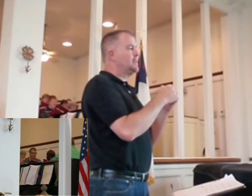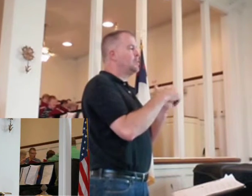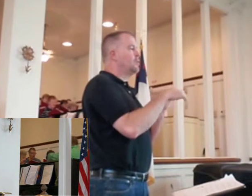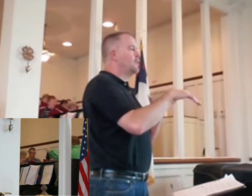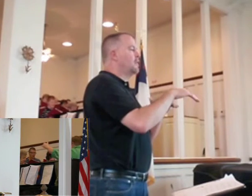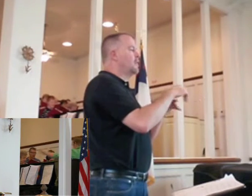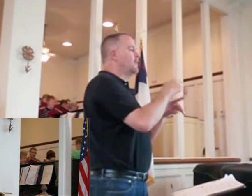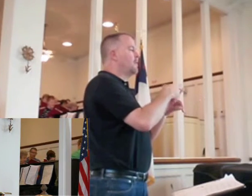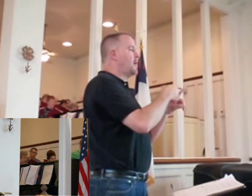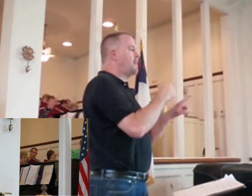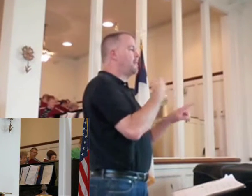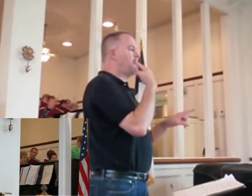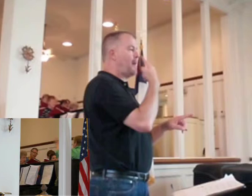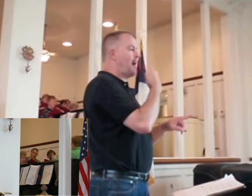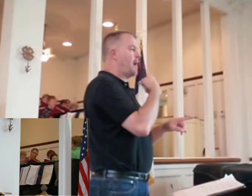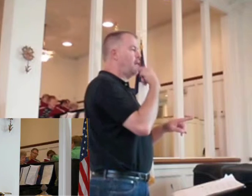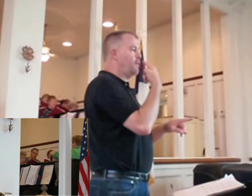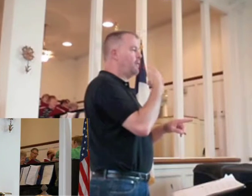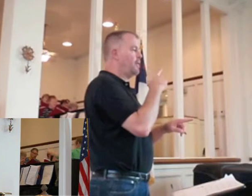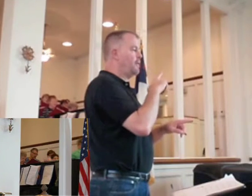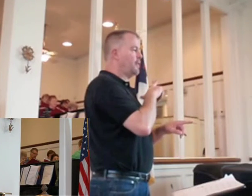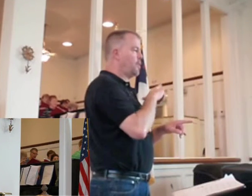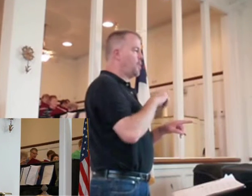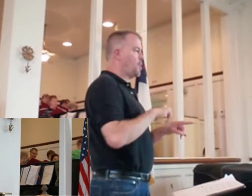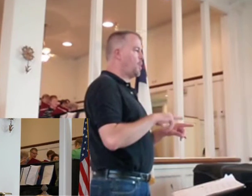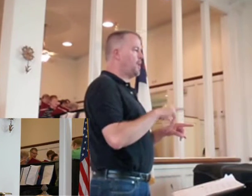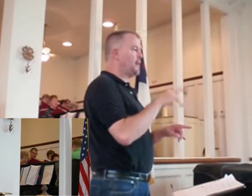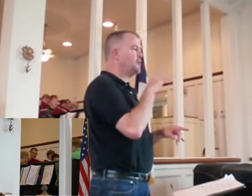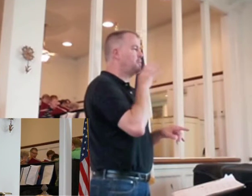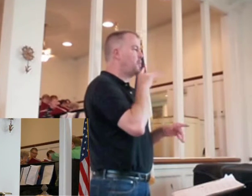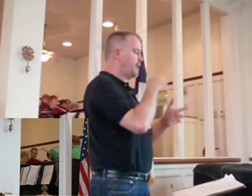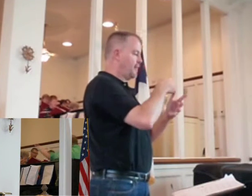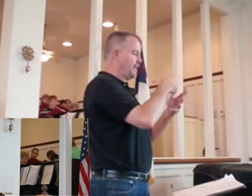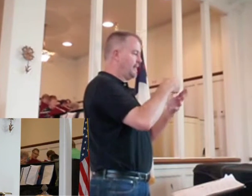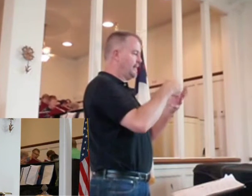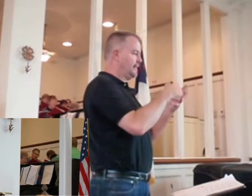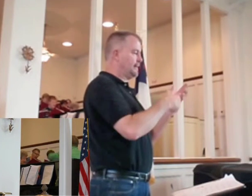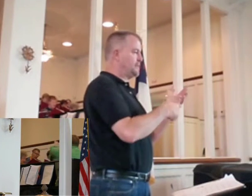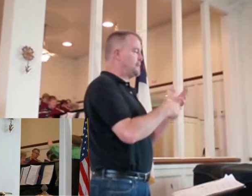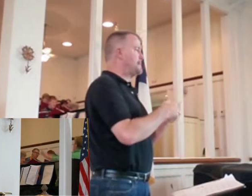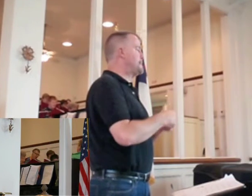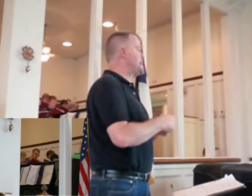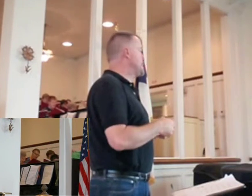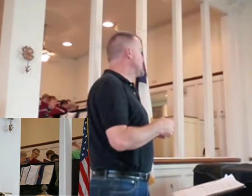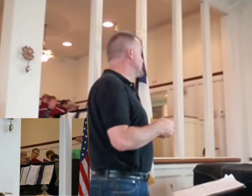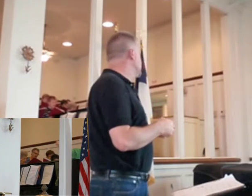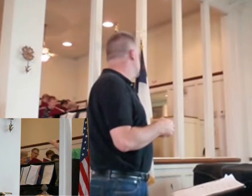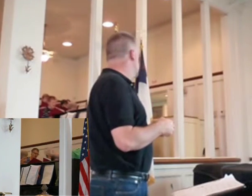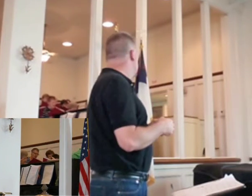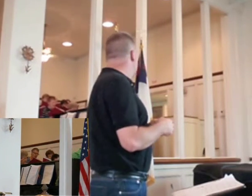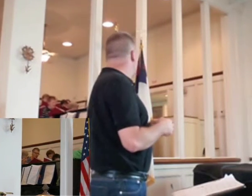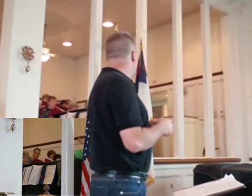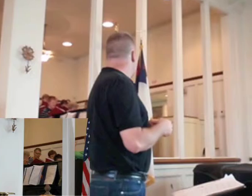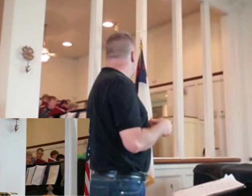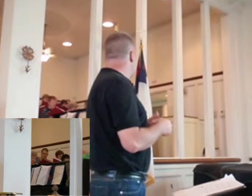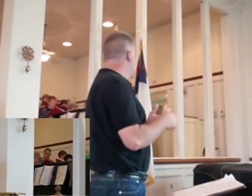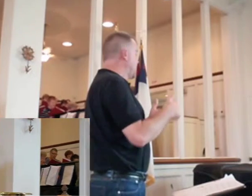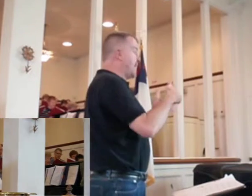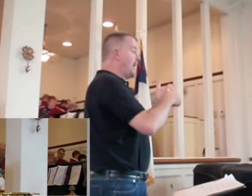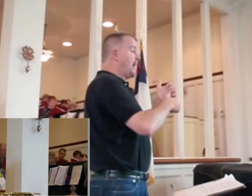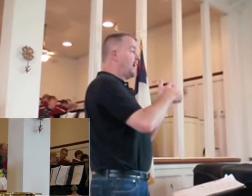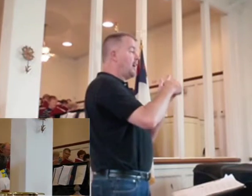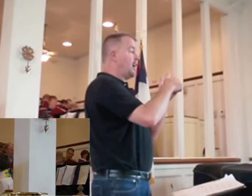of the Lord has spoken it. Every valley